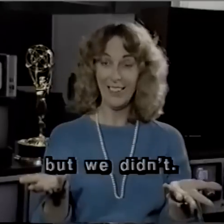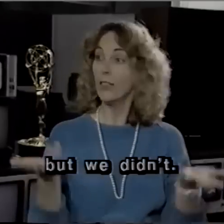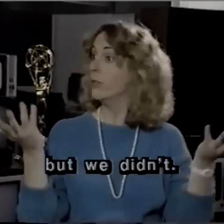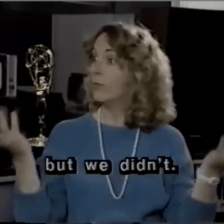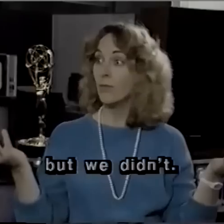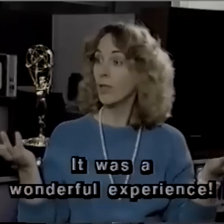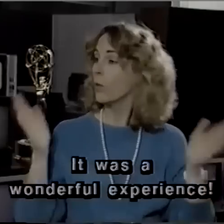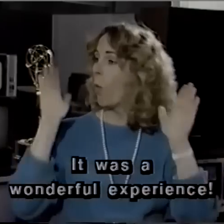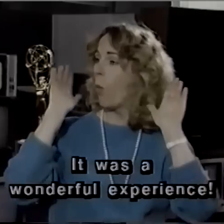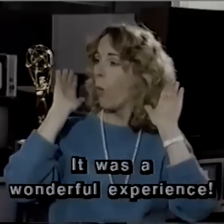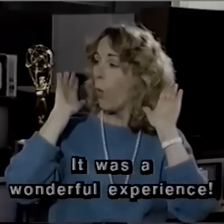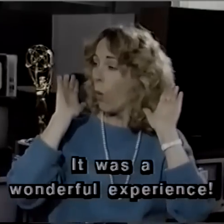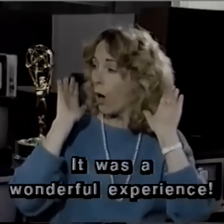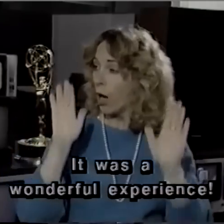It was a wonderful experience.